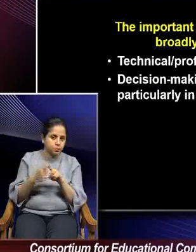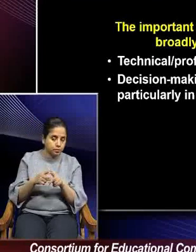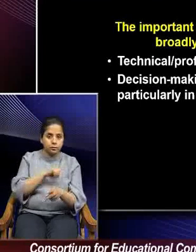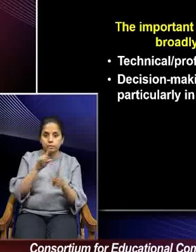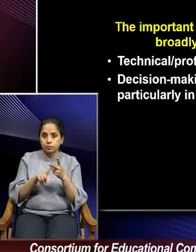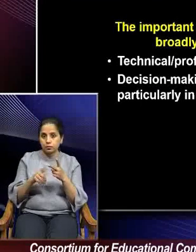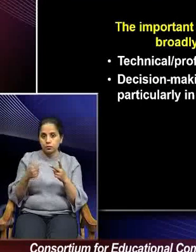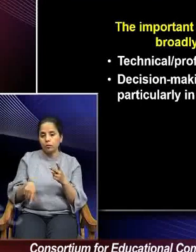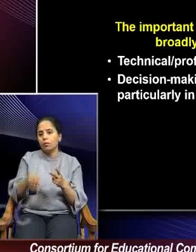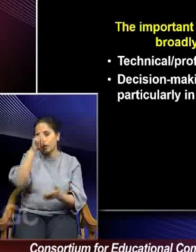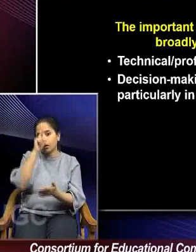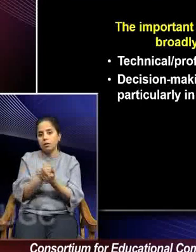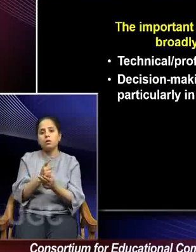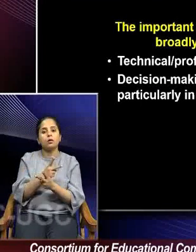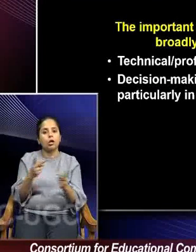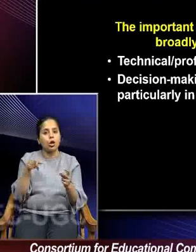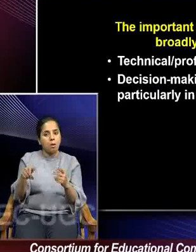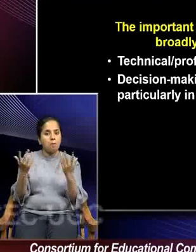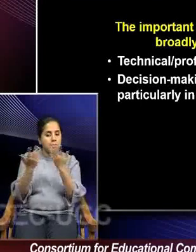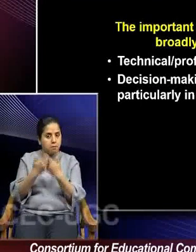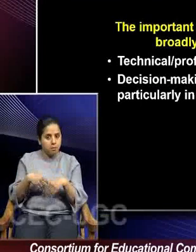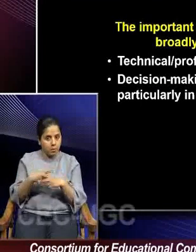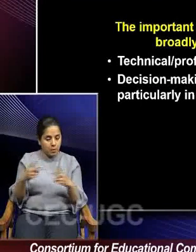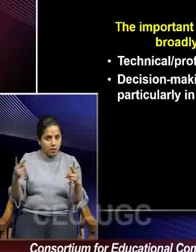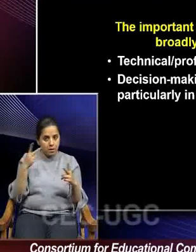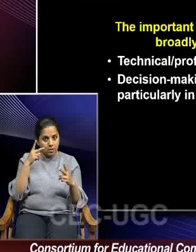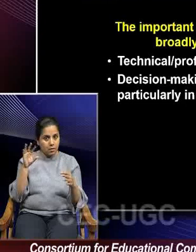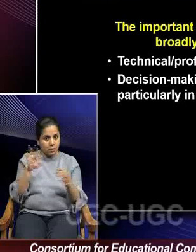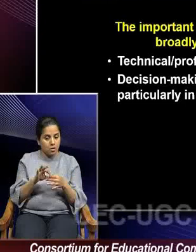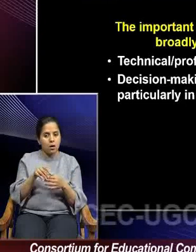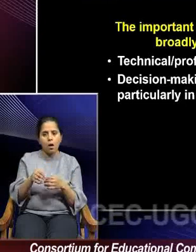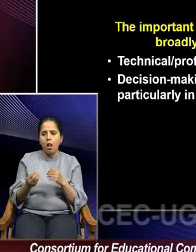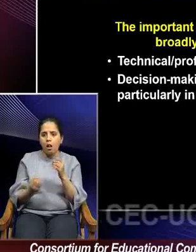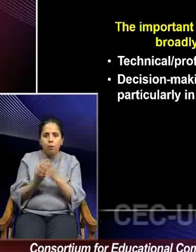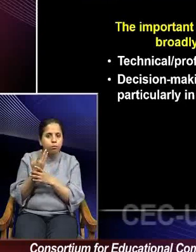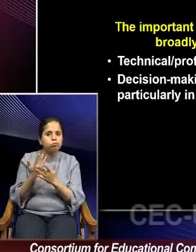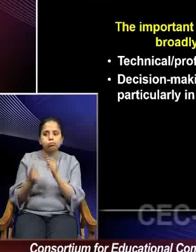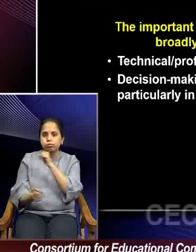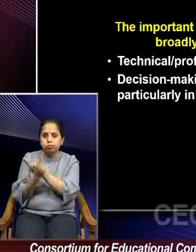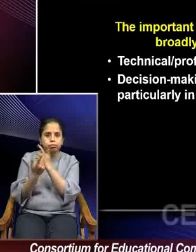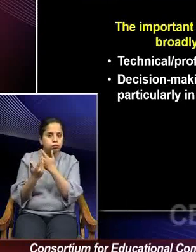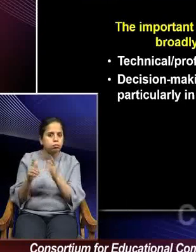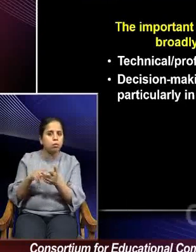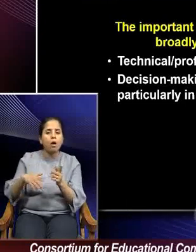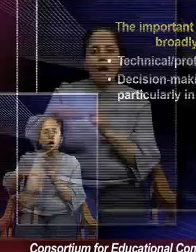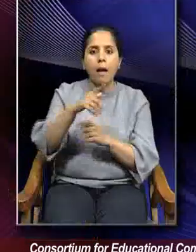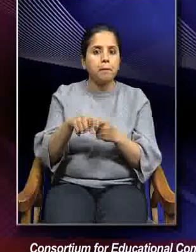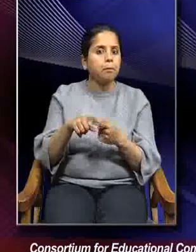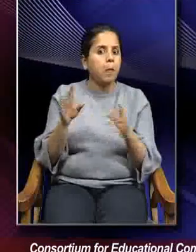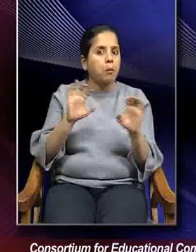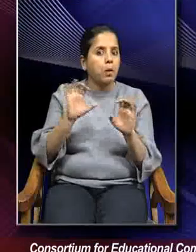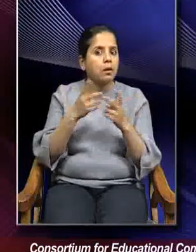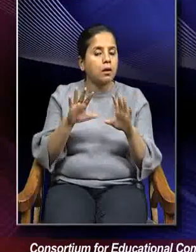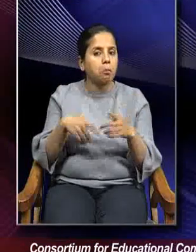decision-making competence specifically in emergent situations. Whenever there is an emergency in your